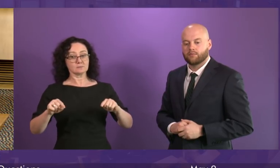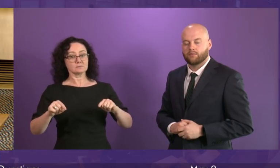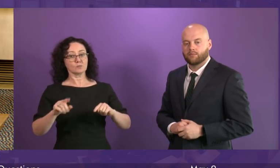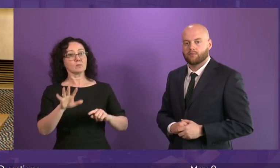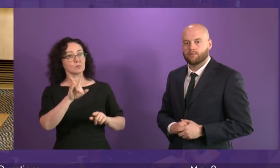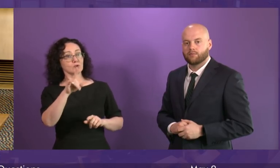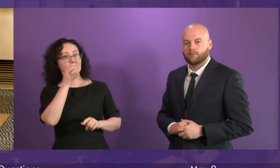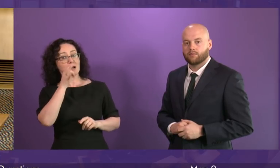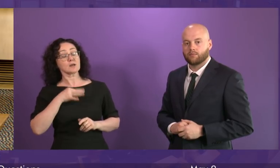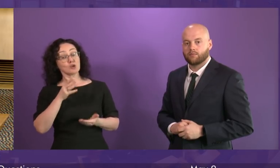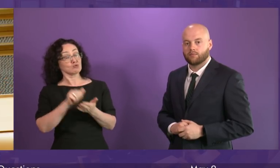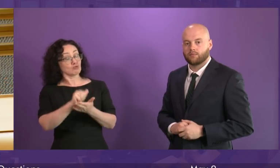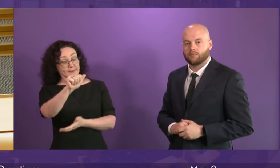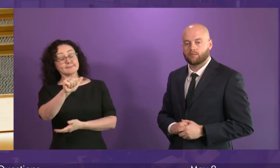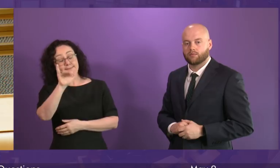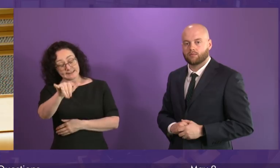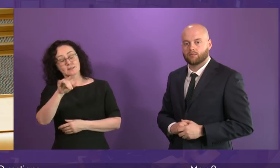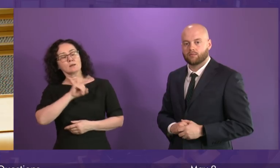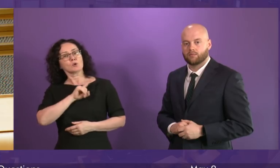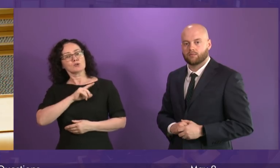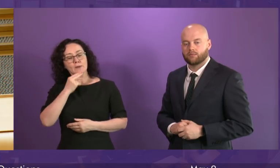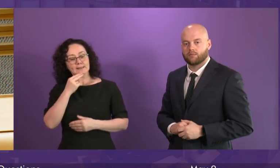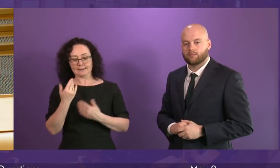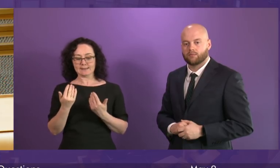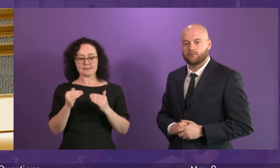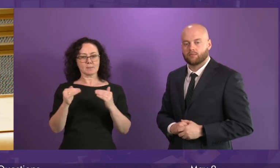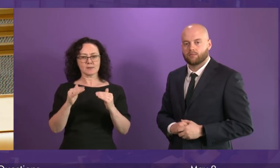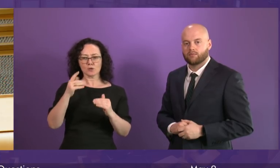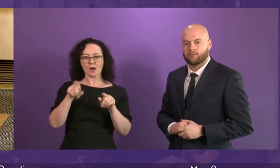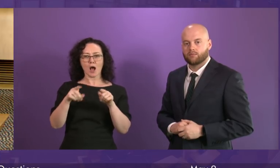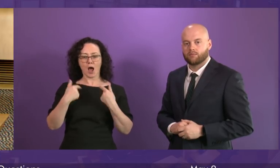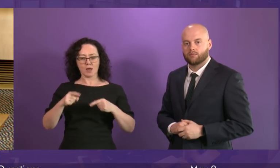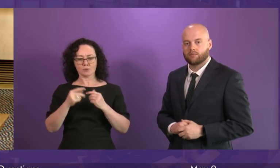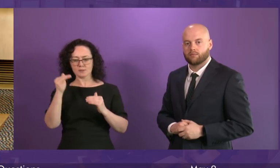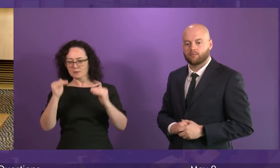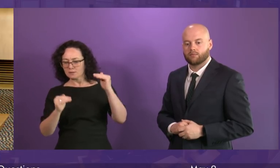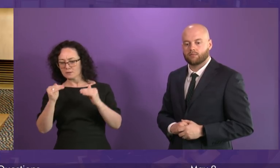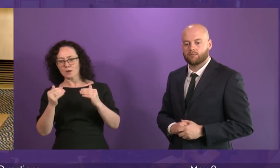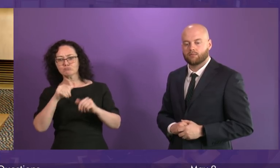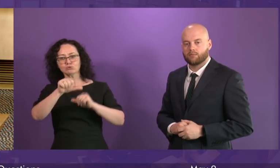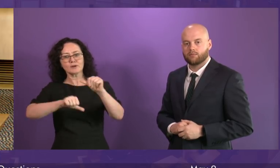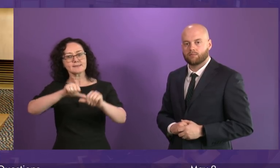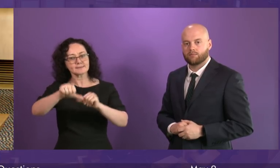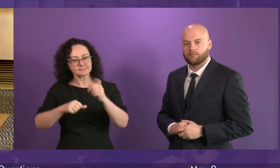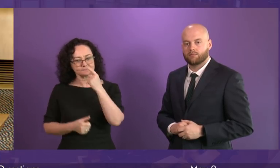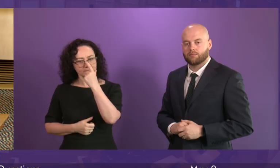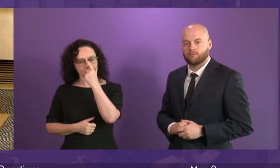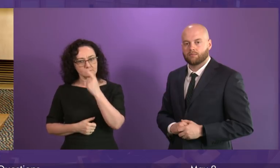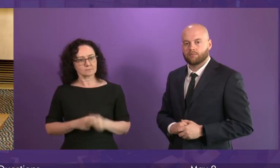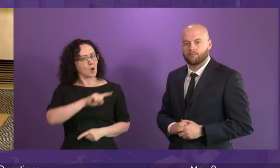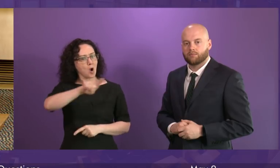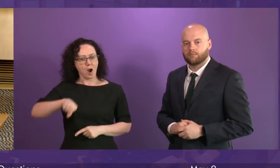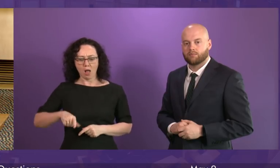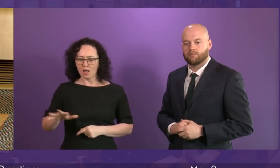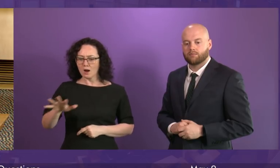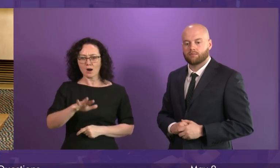We need to know the baseline so we can then monitor our performance against this. There are big challenges here for Scotland and for all countries. I think we can take